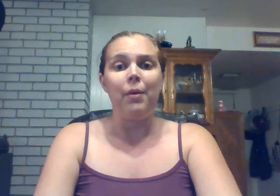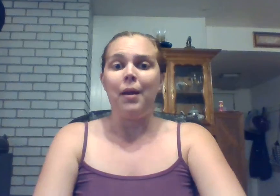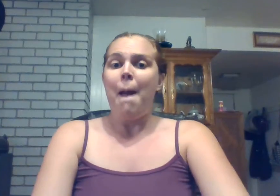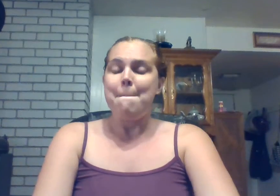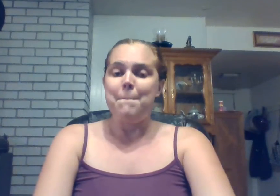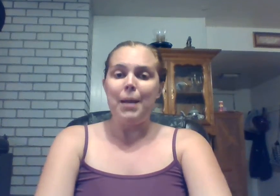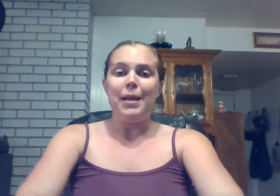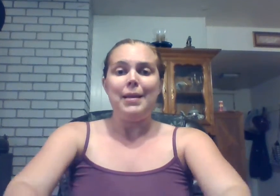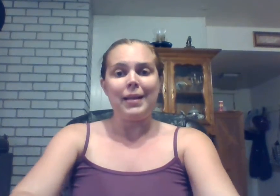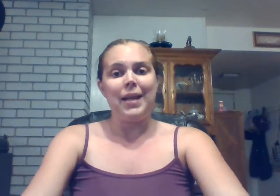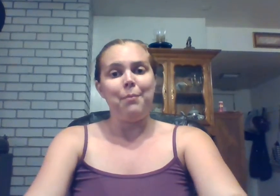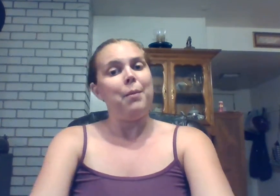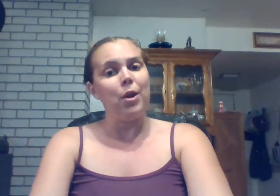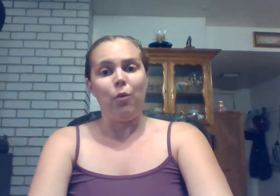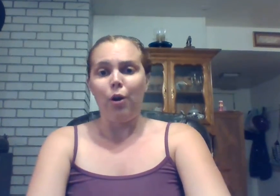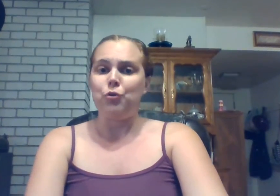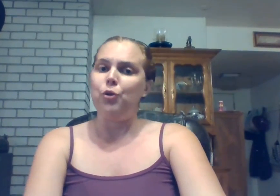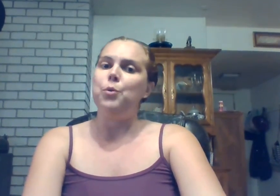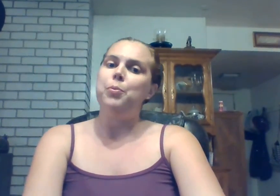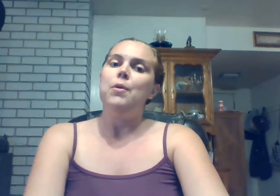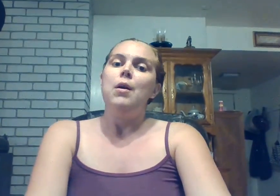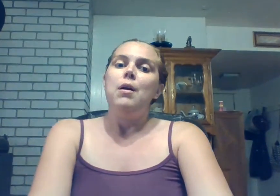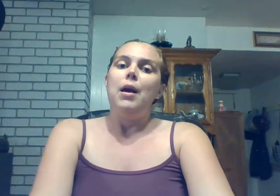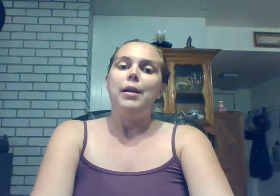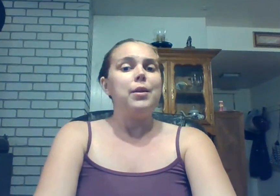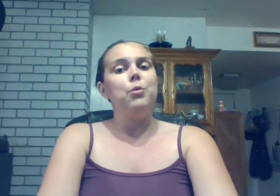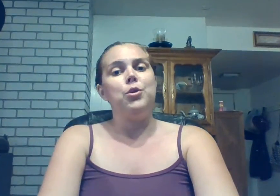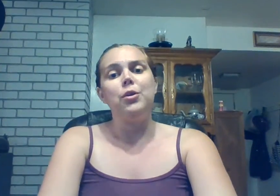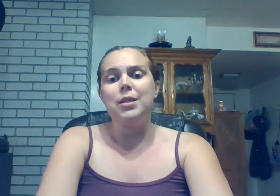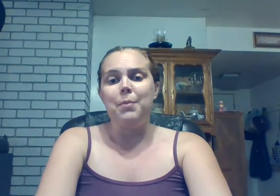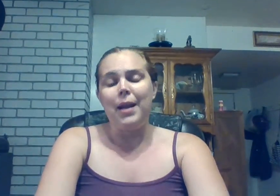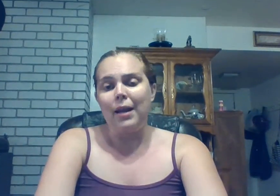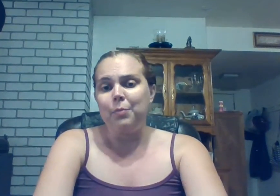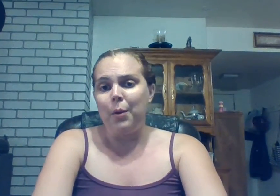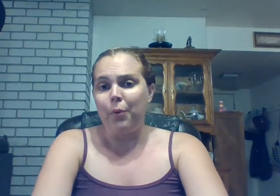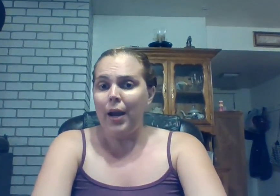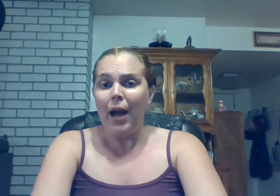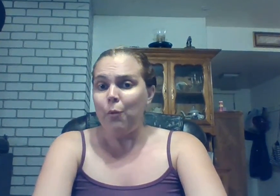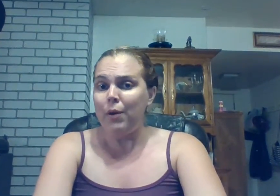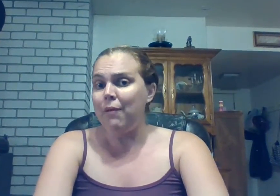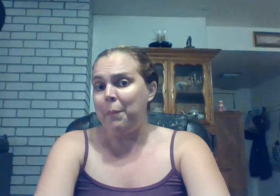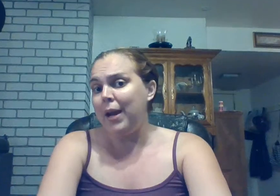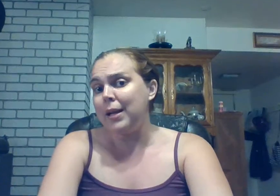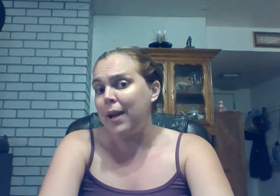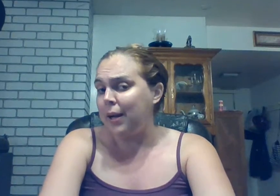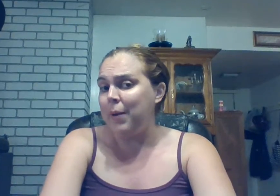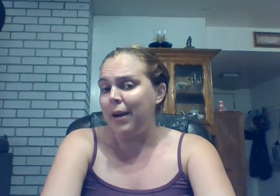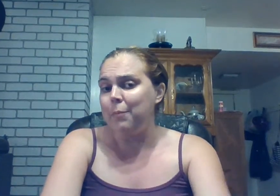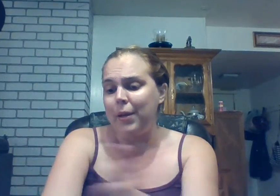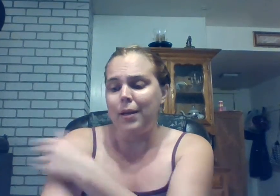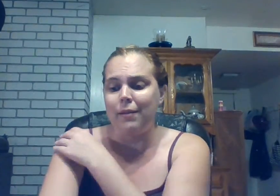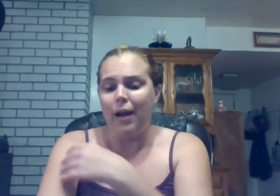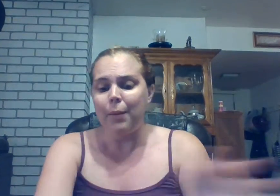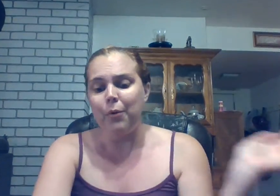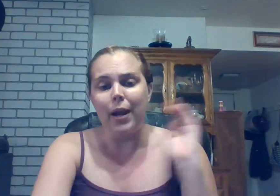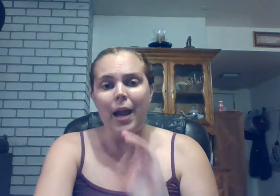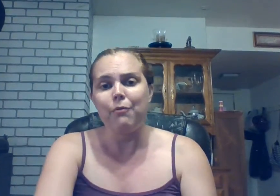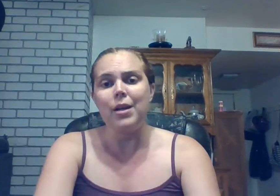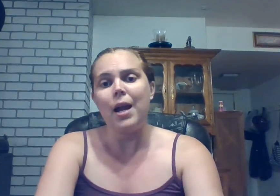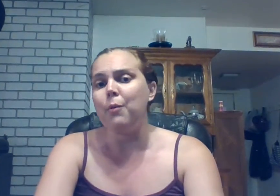public maybe next time i'm in a large group and someone turns to me and asks me to pray i won't have a panic attack about it because i pray every day